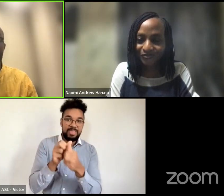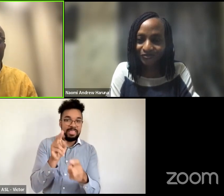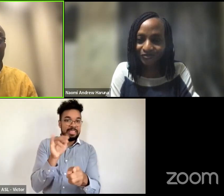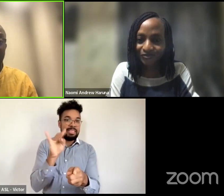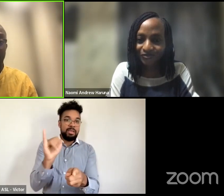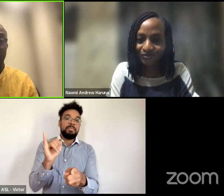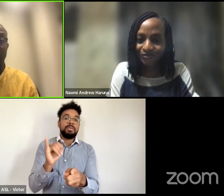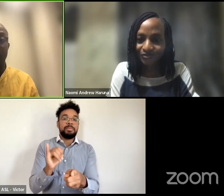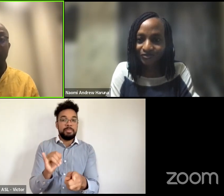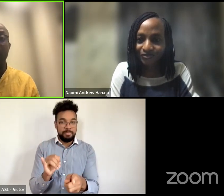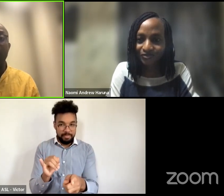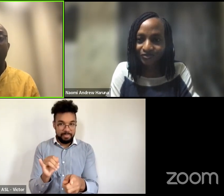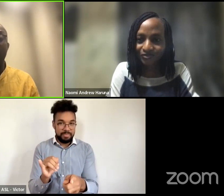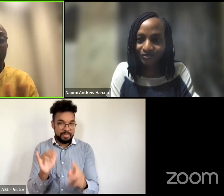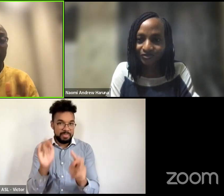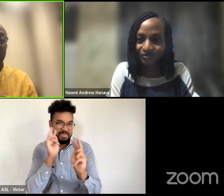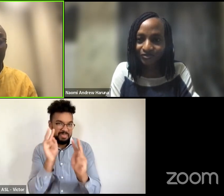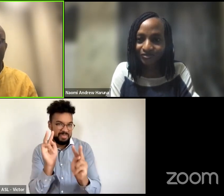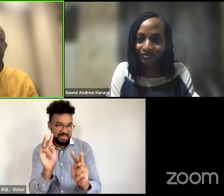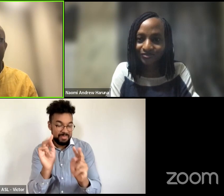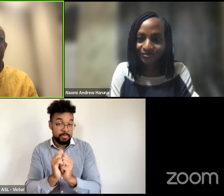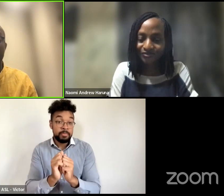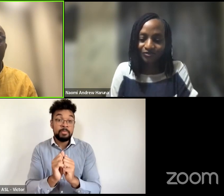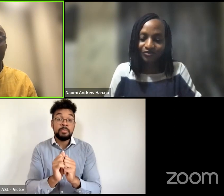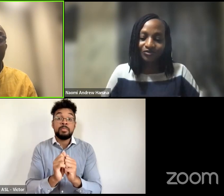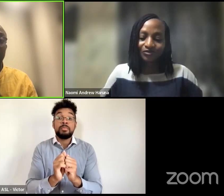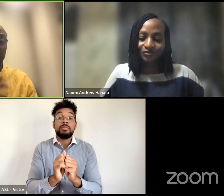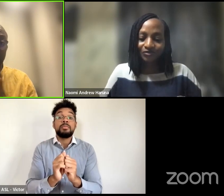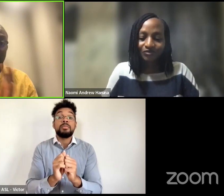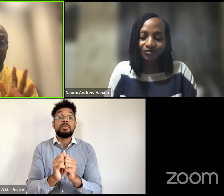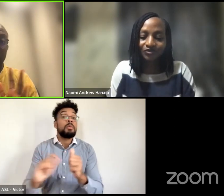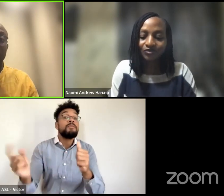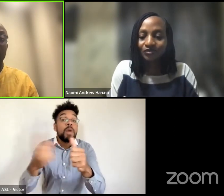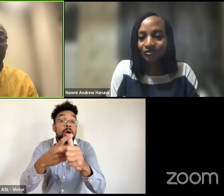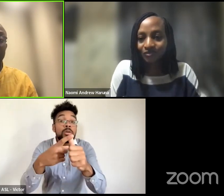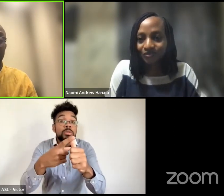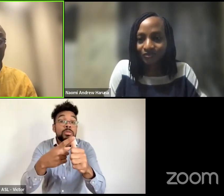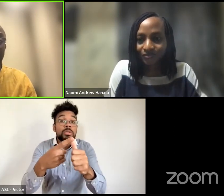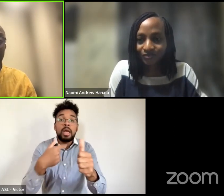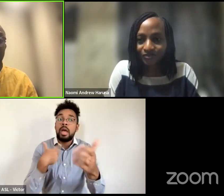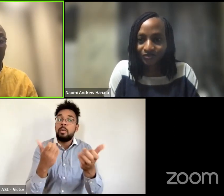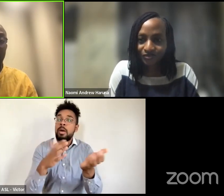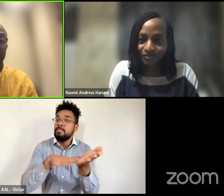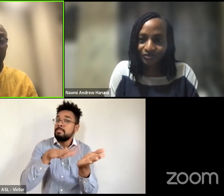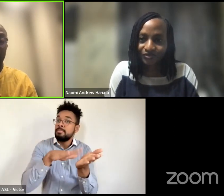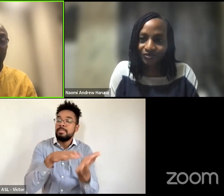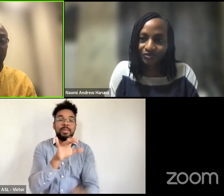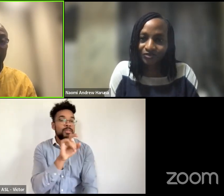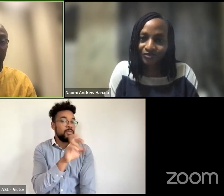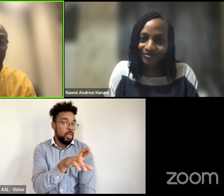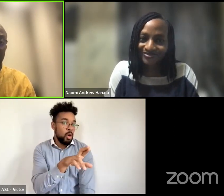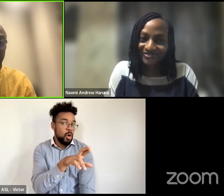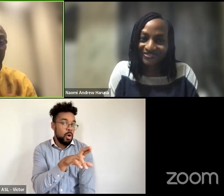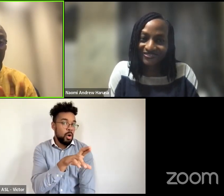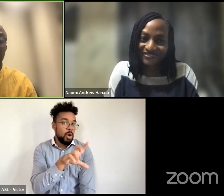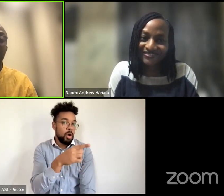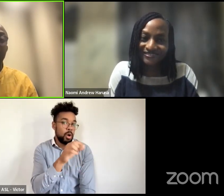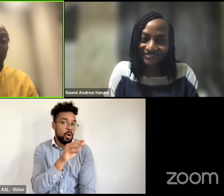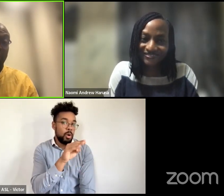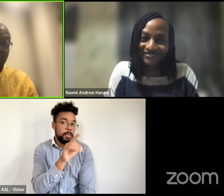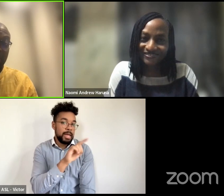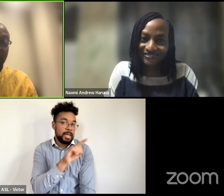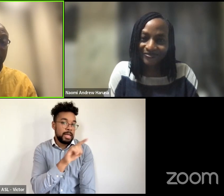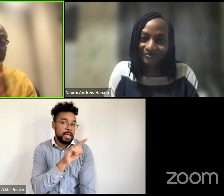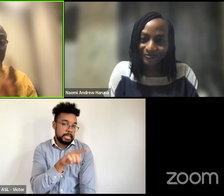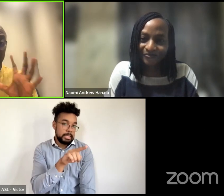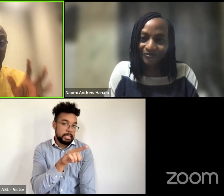and finance and capital today uh before i um invite naomi i want to a quick shout out to floor um gomez who has been our